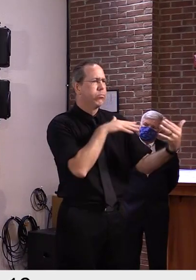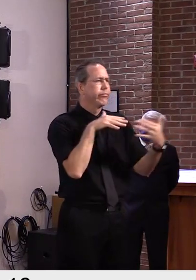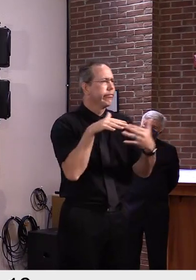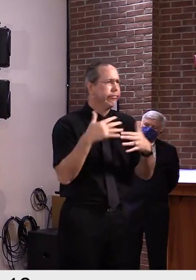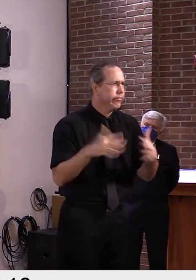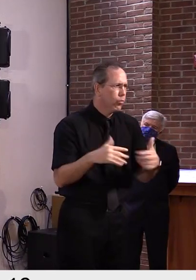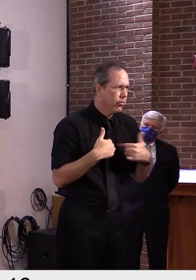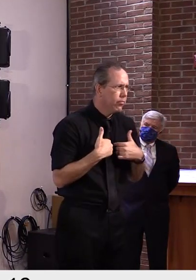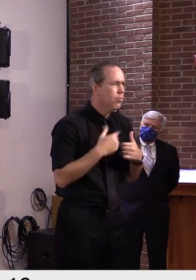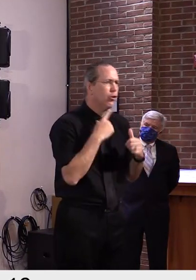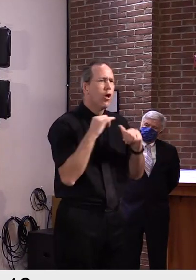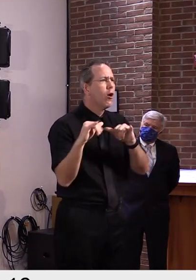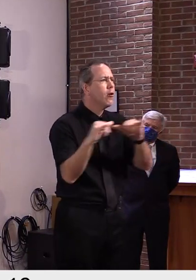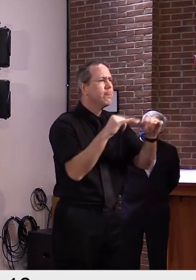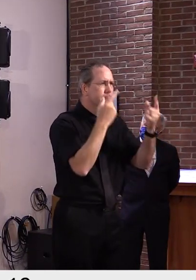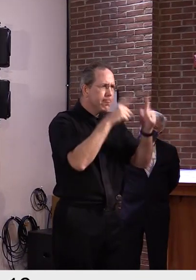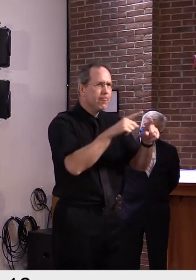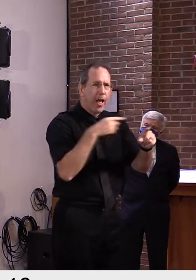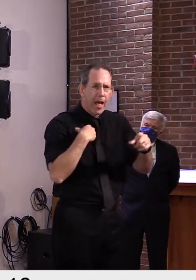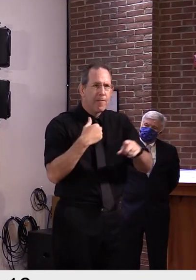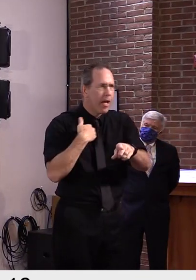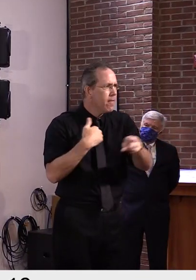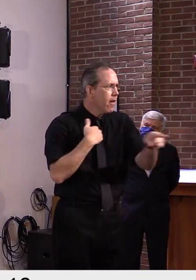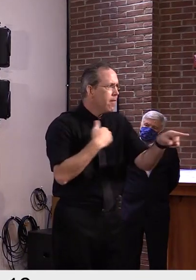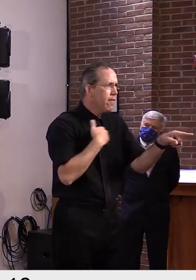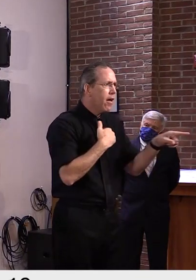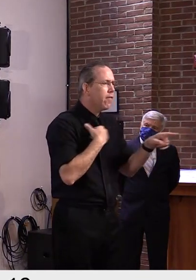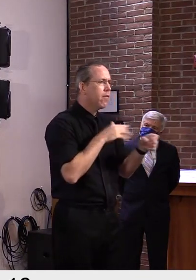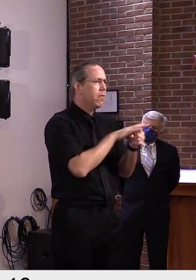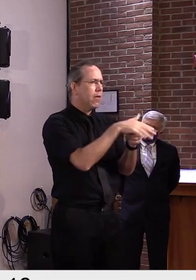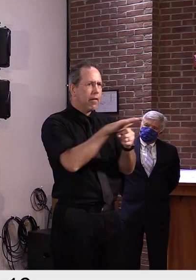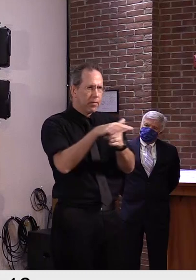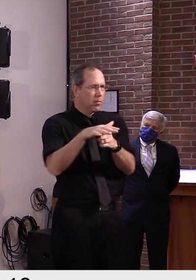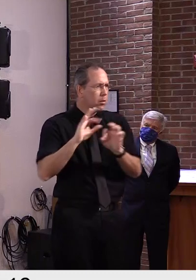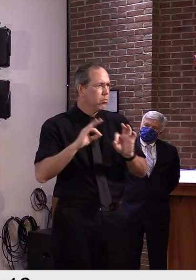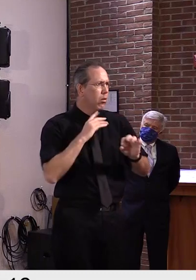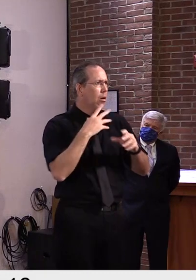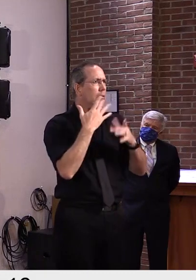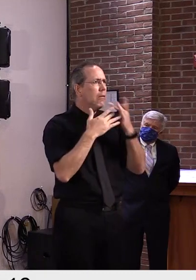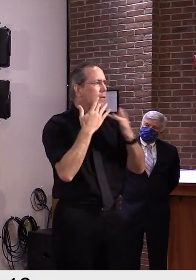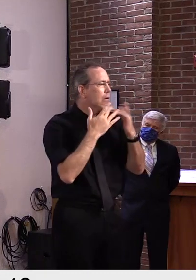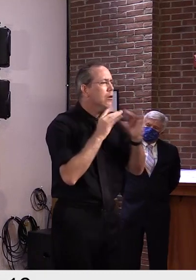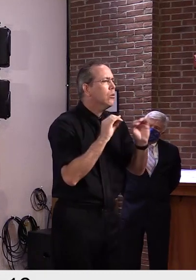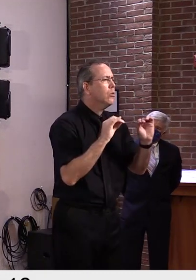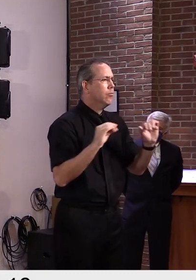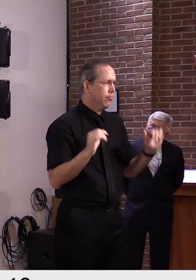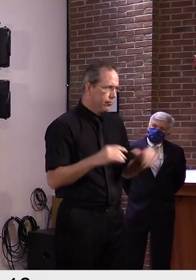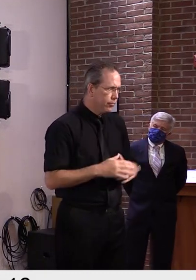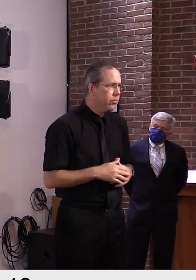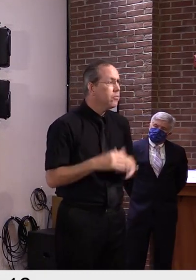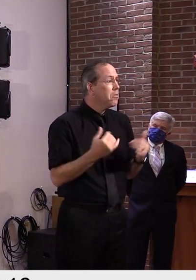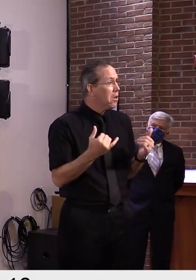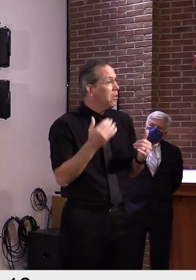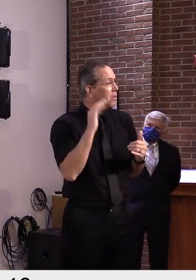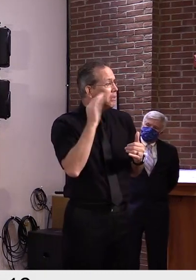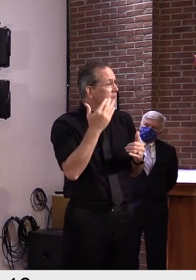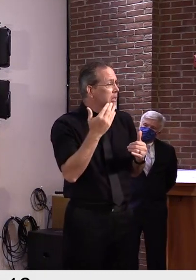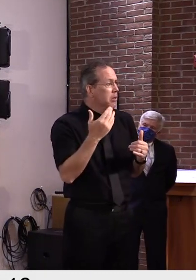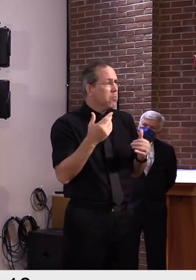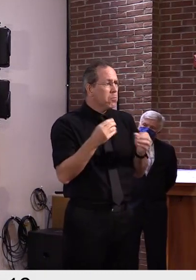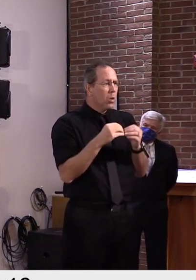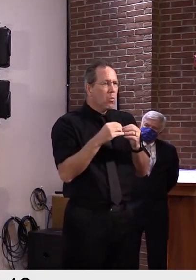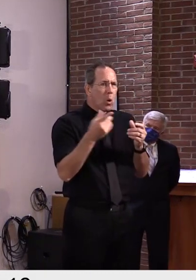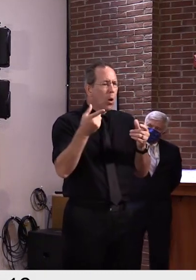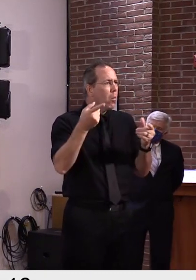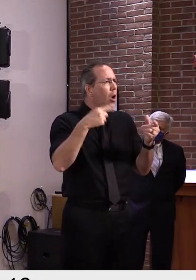the population at large. So, a w- a lot more coordination going on between sectors of the